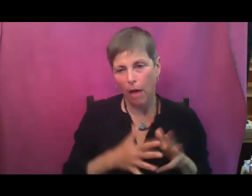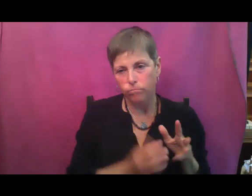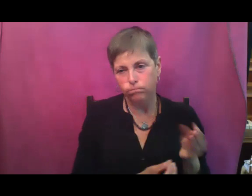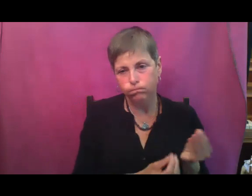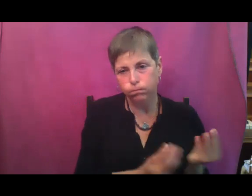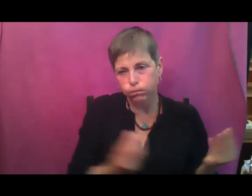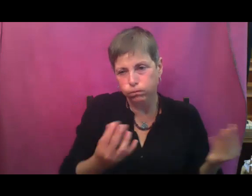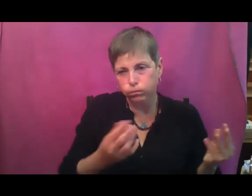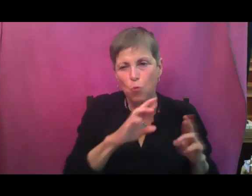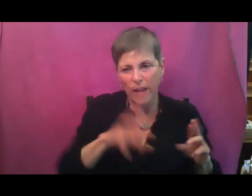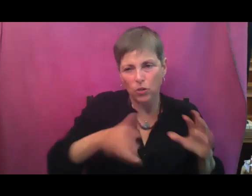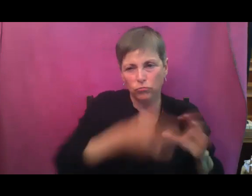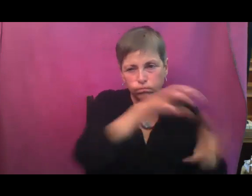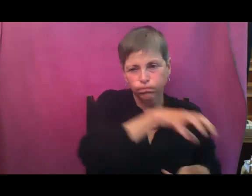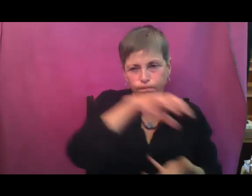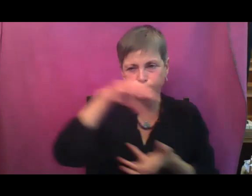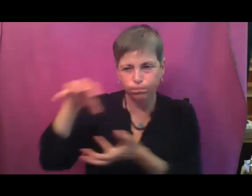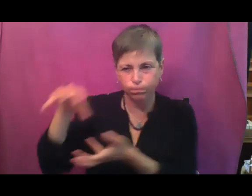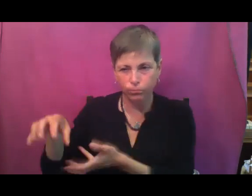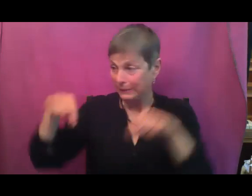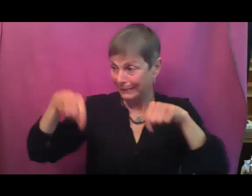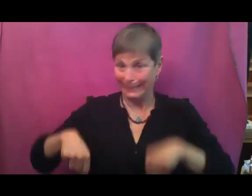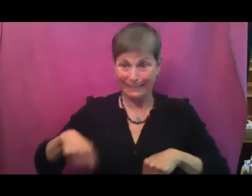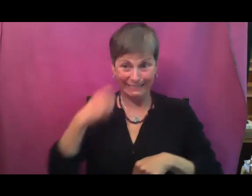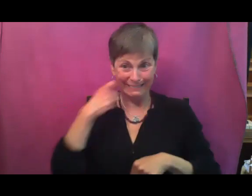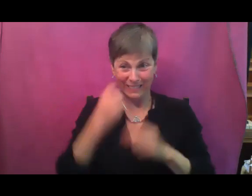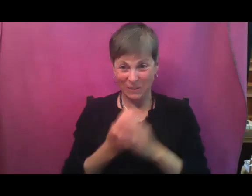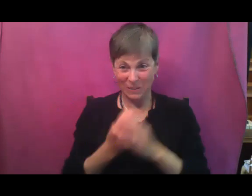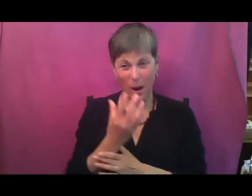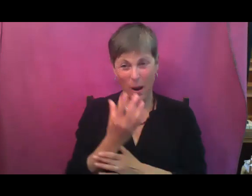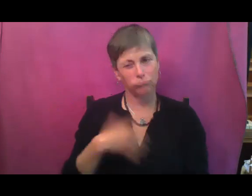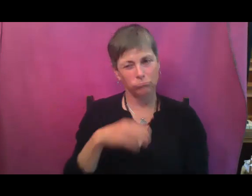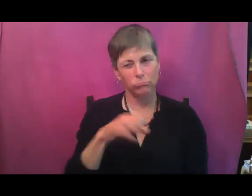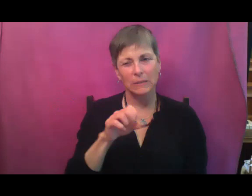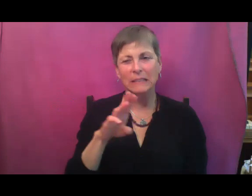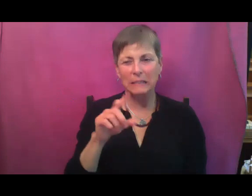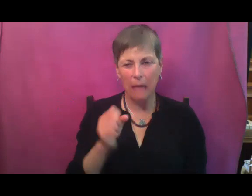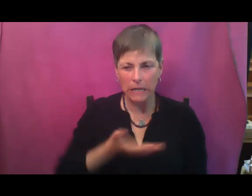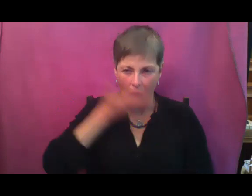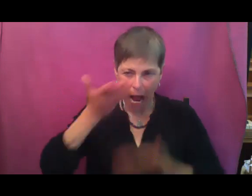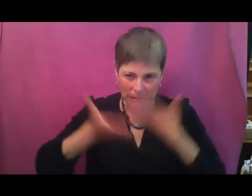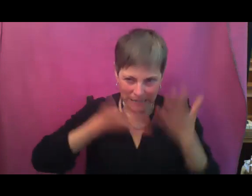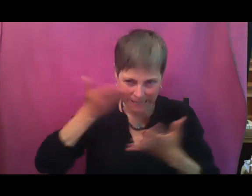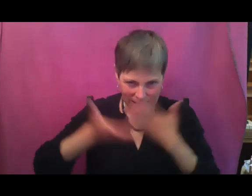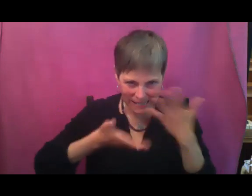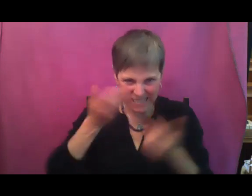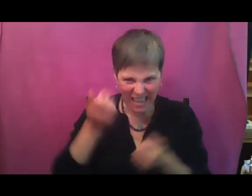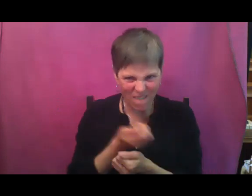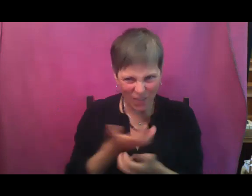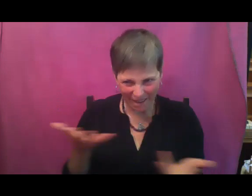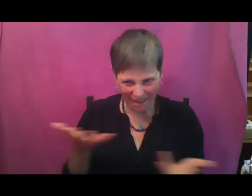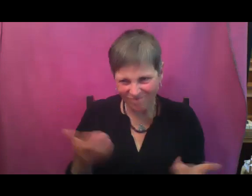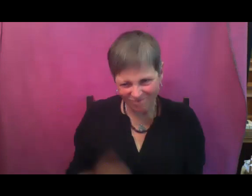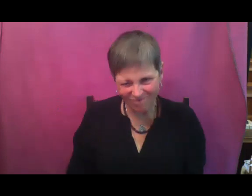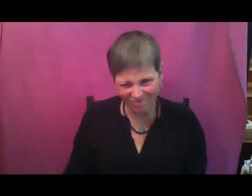cucurbit plants and fruition seeds this spring. Another note, oh, we'll talk about slugs soon, but there also is